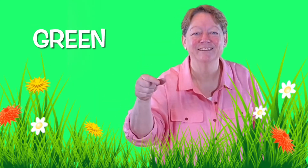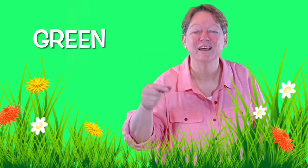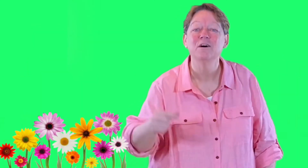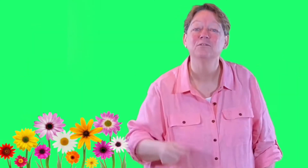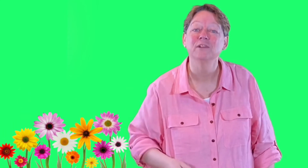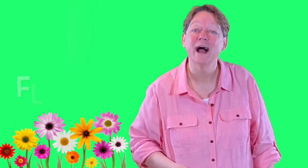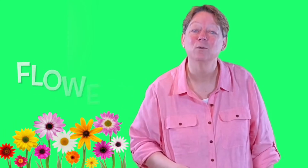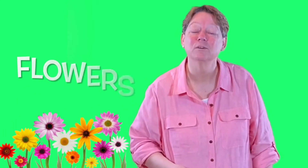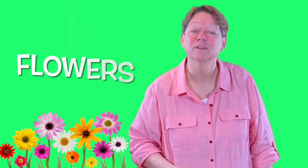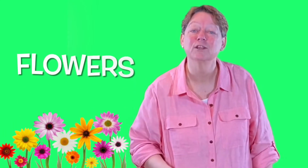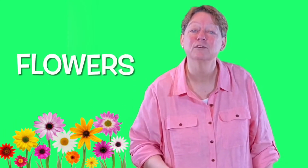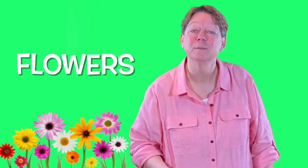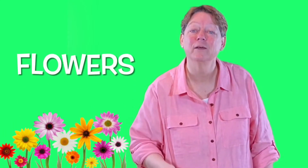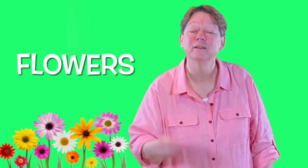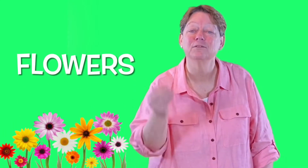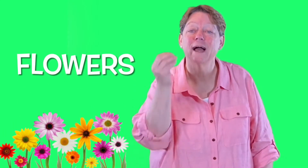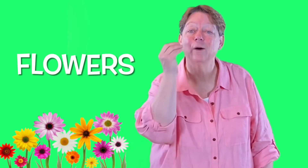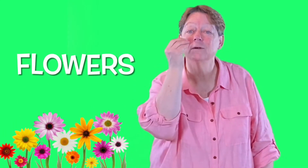Flowers. Like you're smelling the flowers.